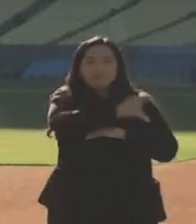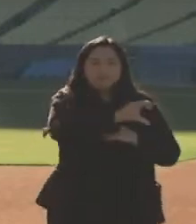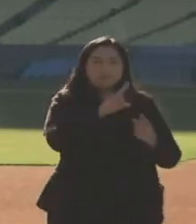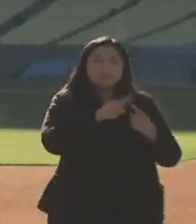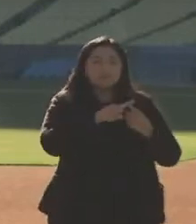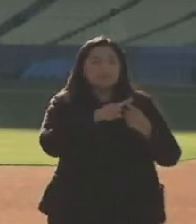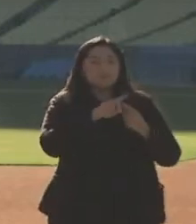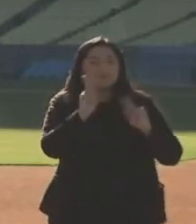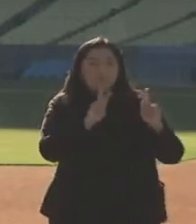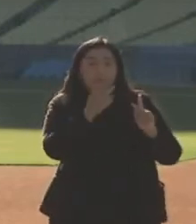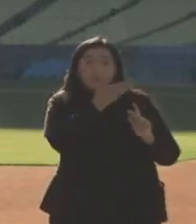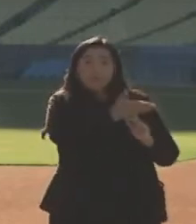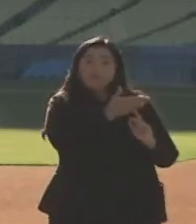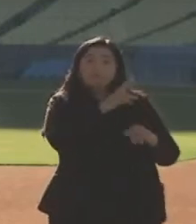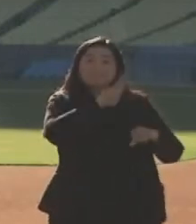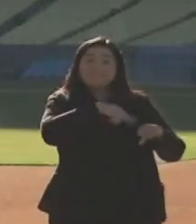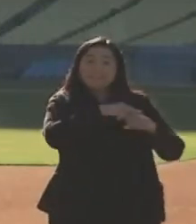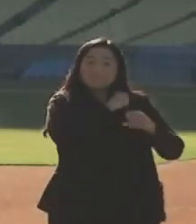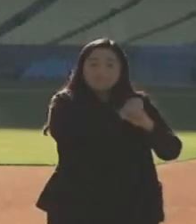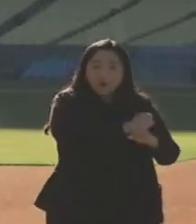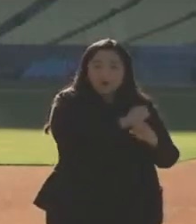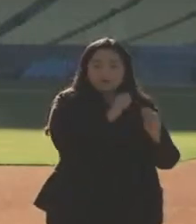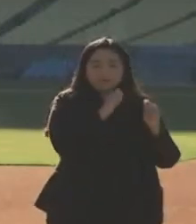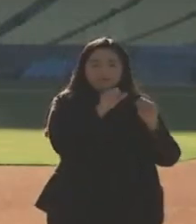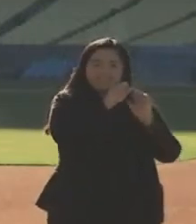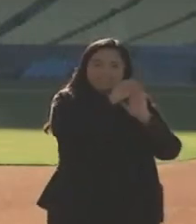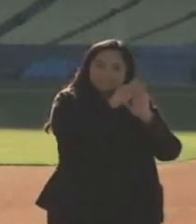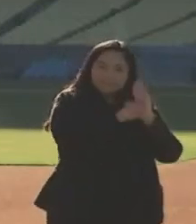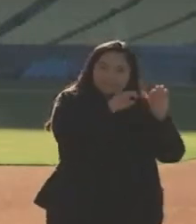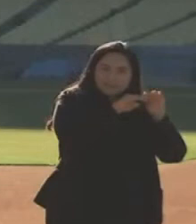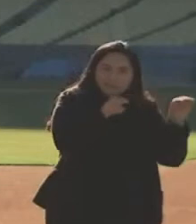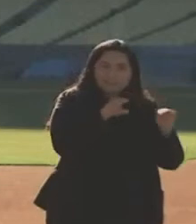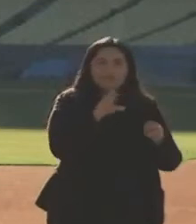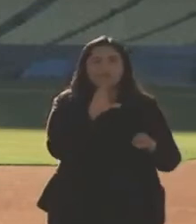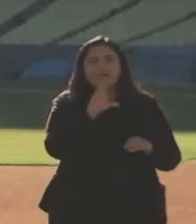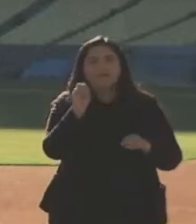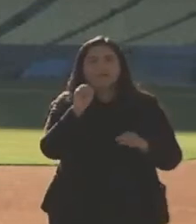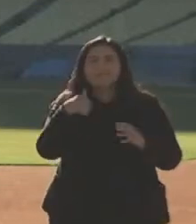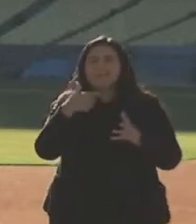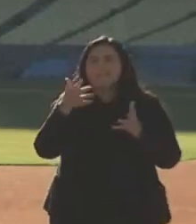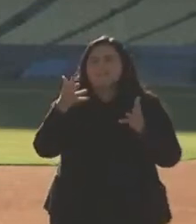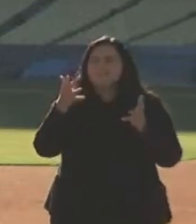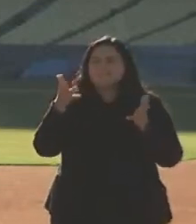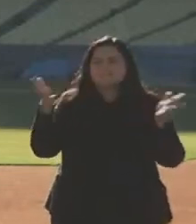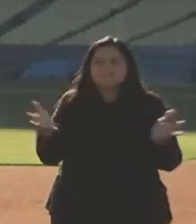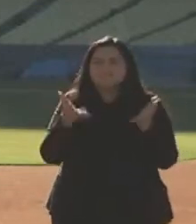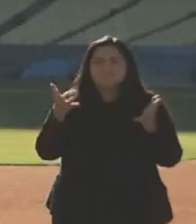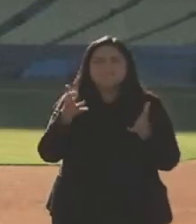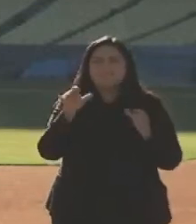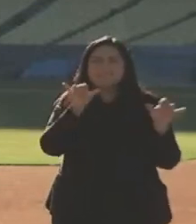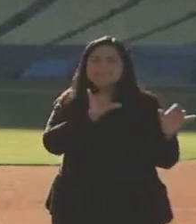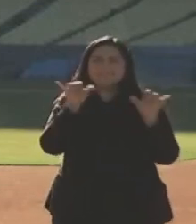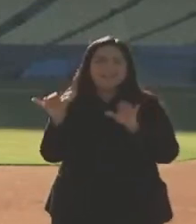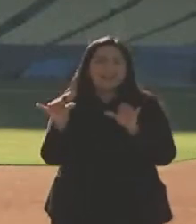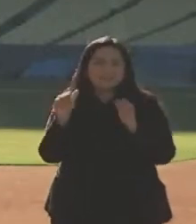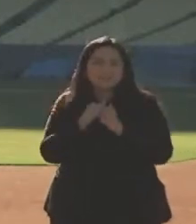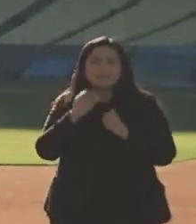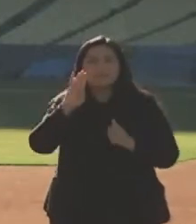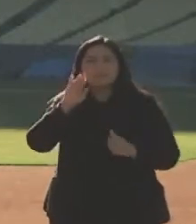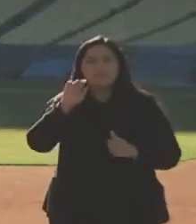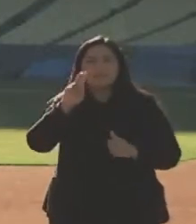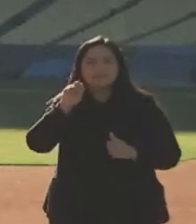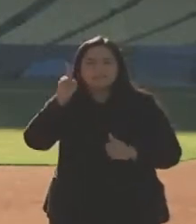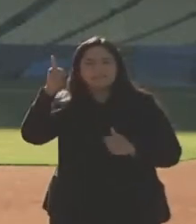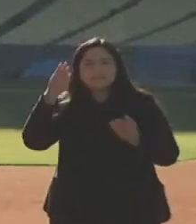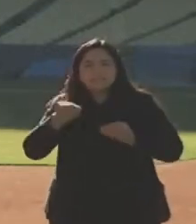state level. I encouraged the kind of COVID czar, Jeff Zients, to do the same thing with the Biden administration's proposals for